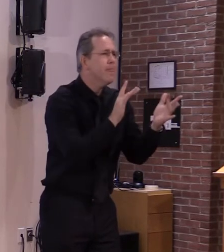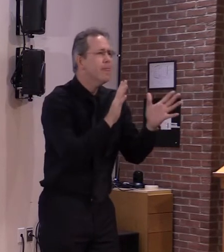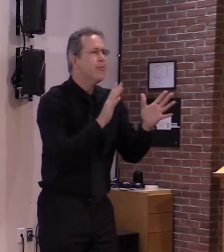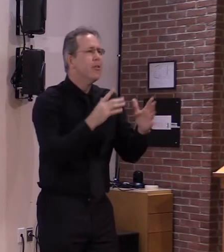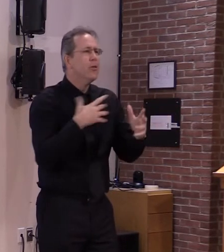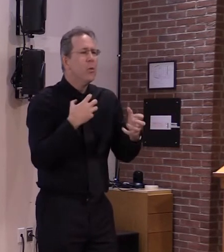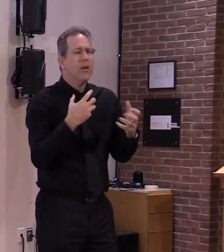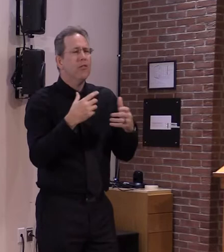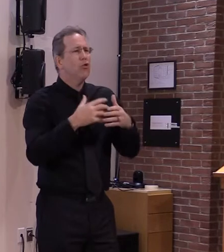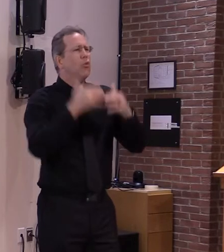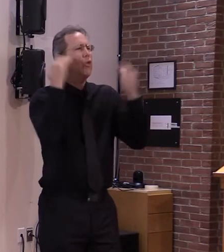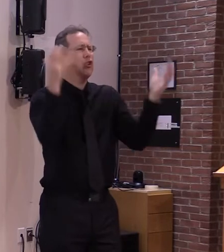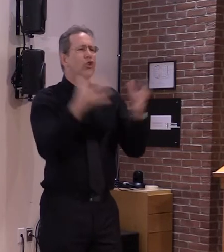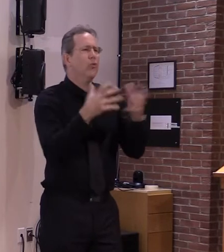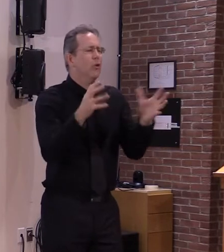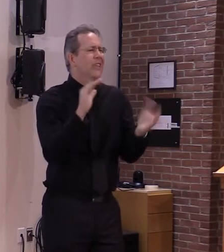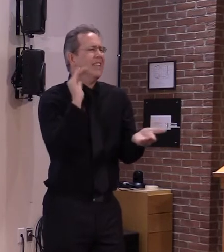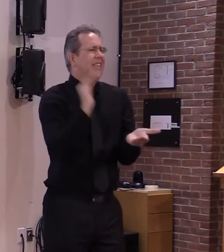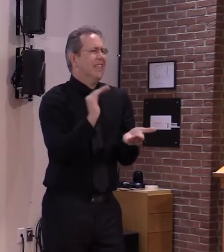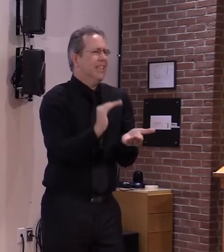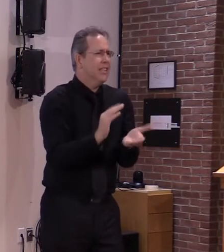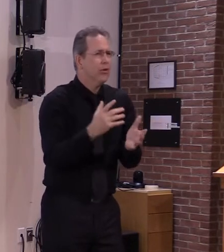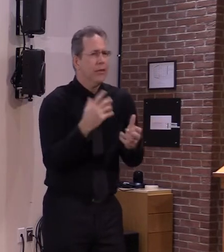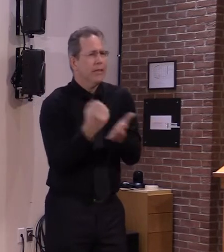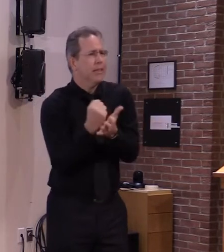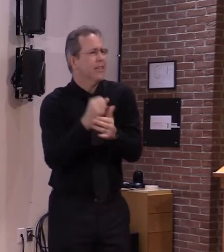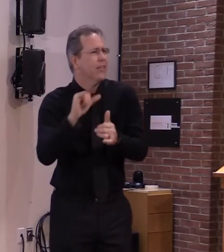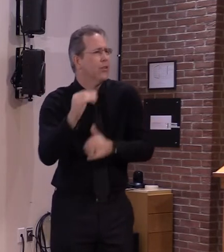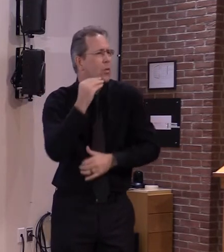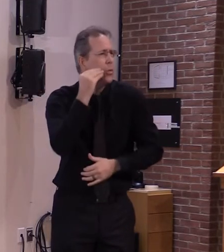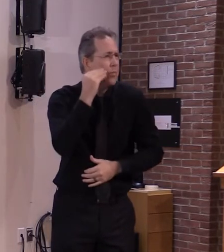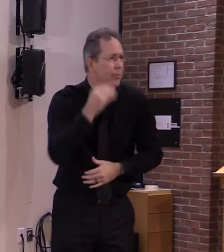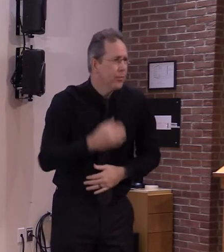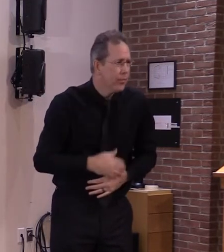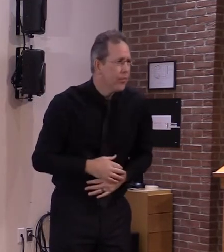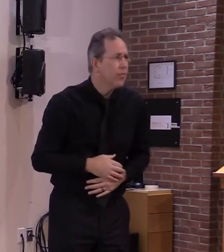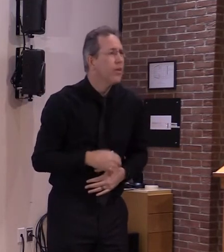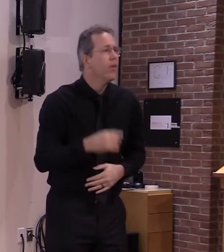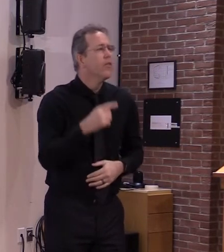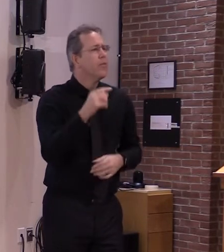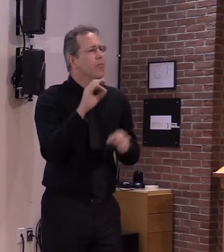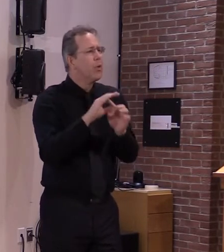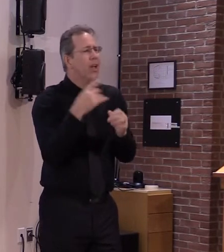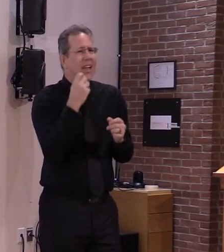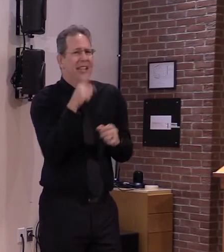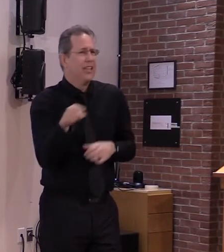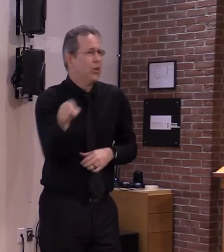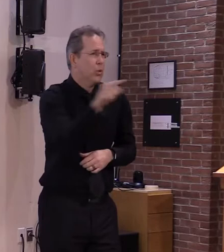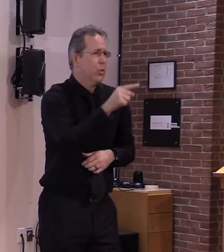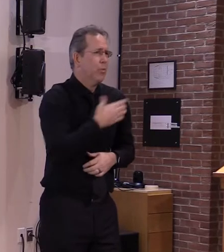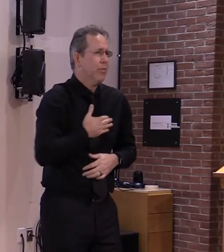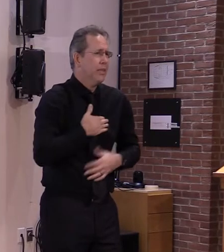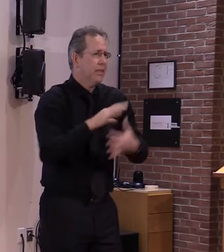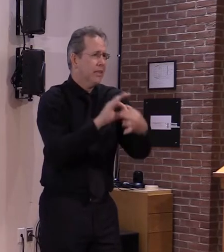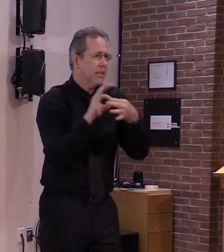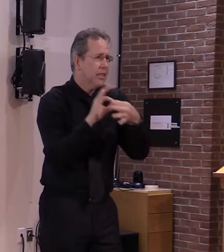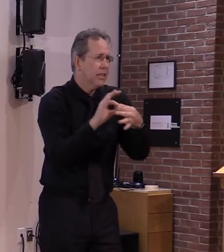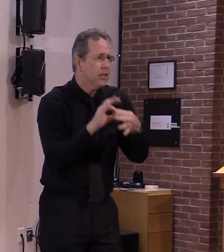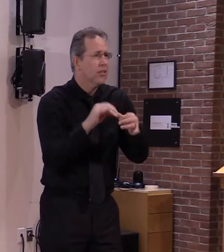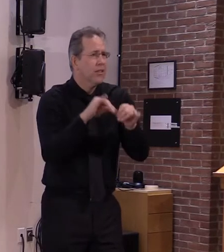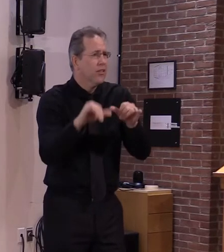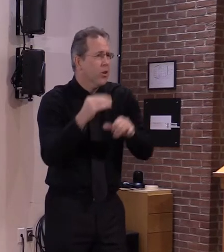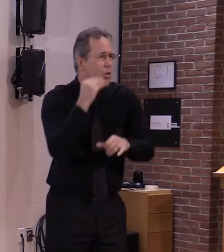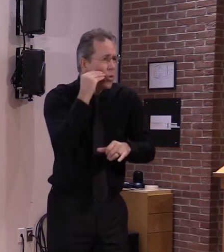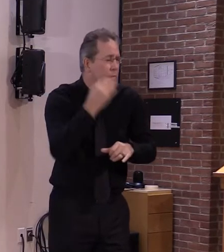but the fact is I need you each and every one of you to make sure we get through the last of this on